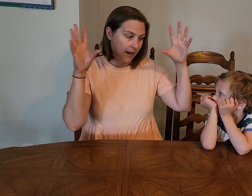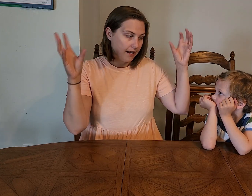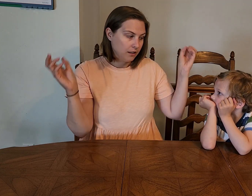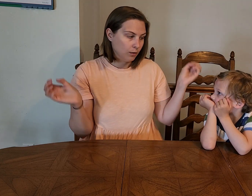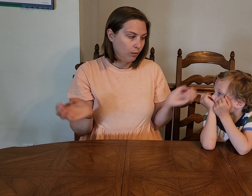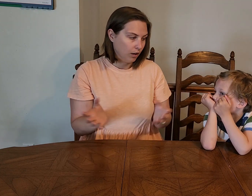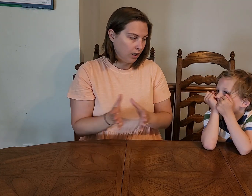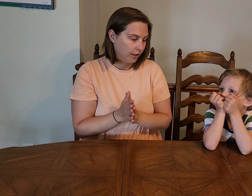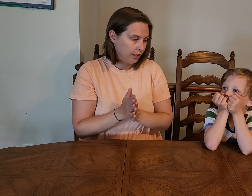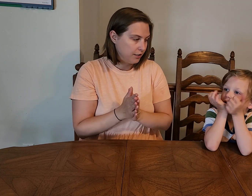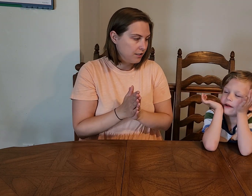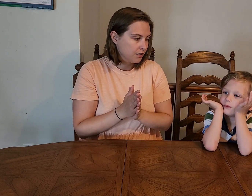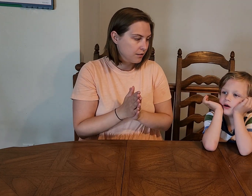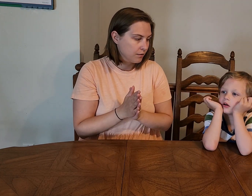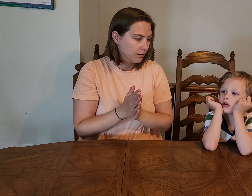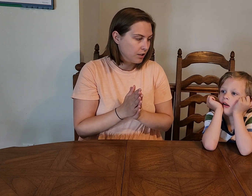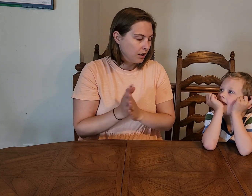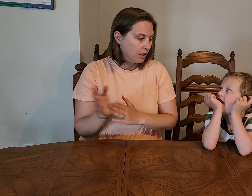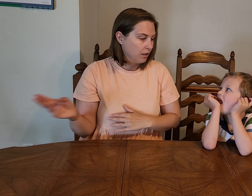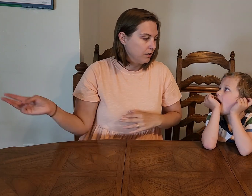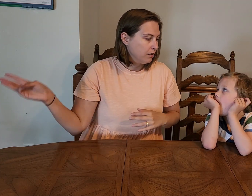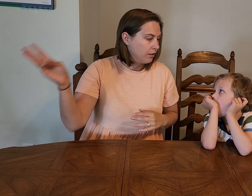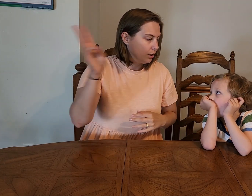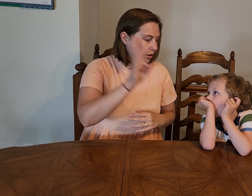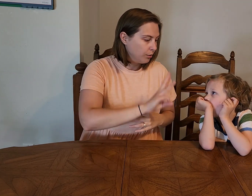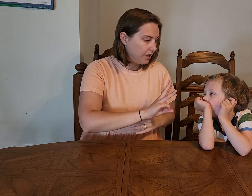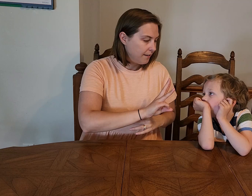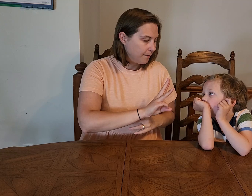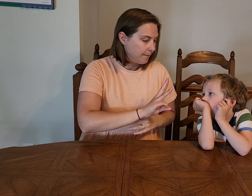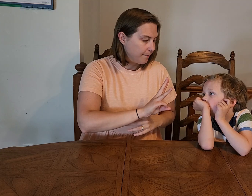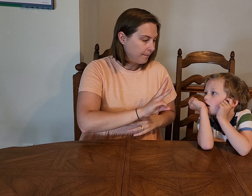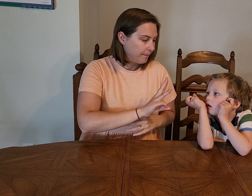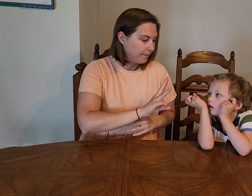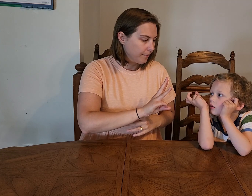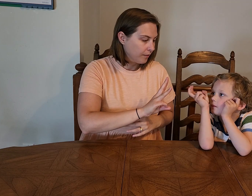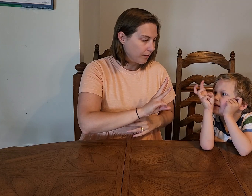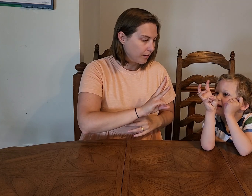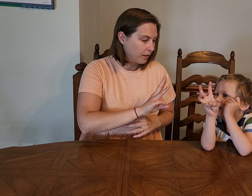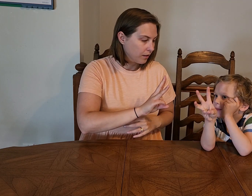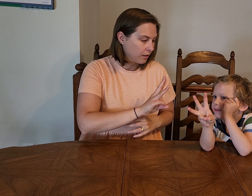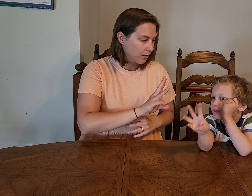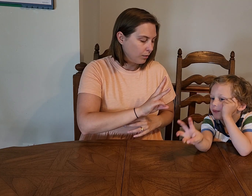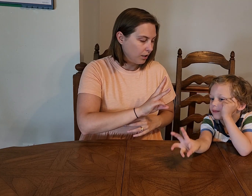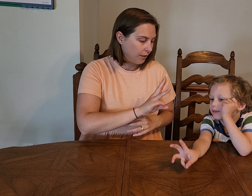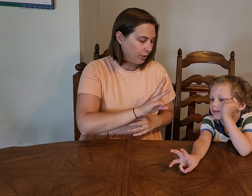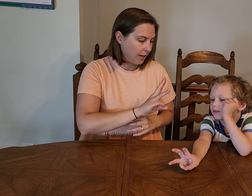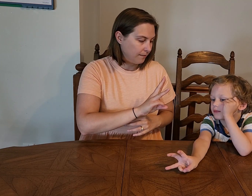and the waters. The sky and the Three. Three. What did God create?